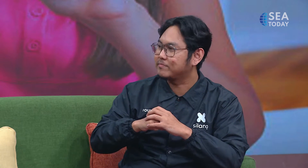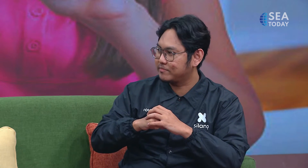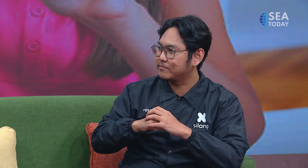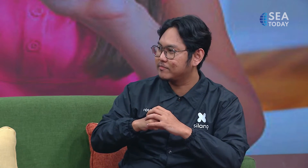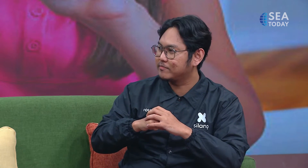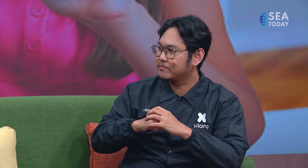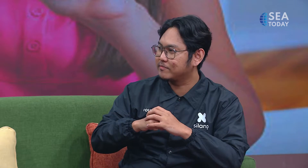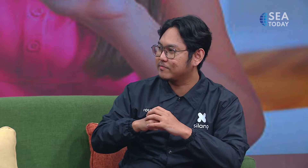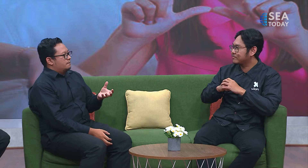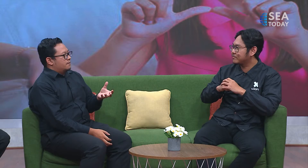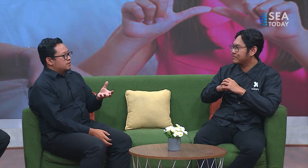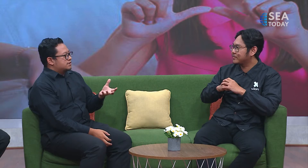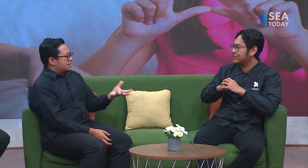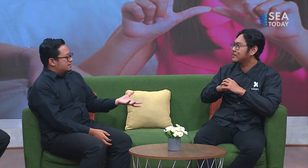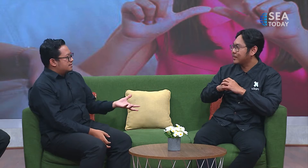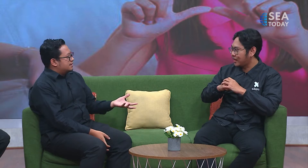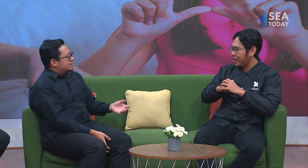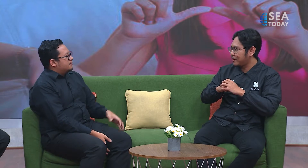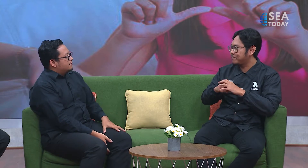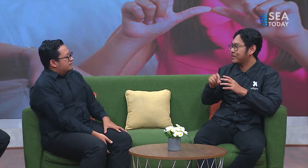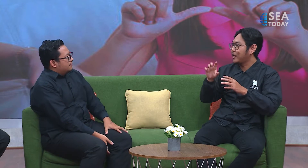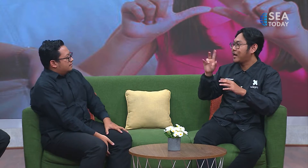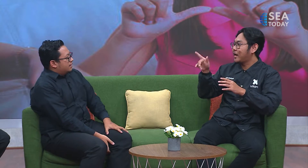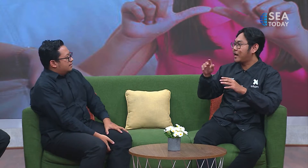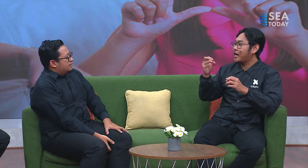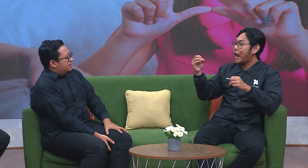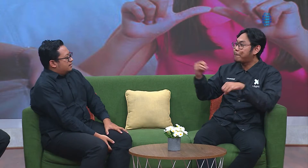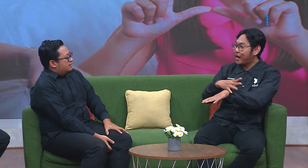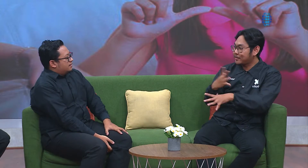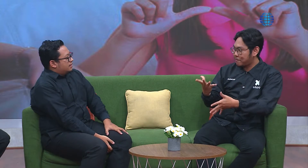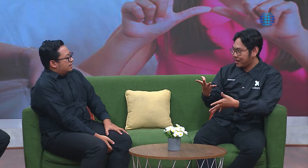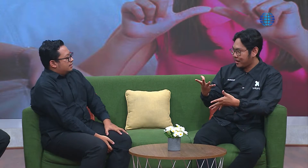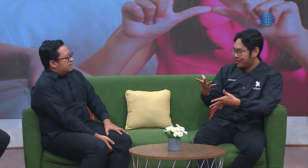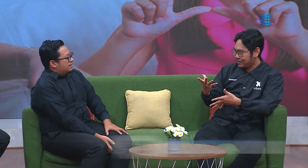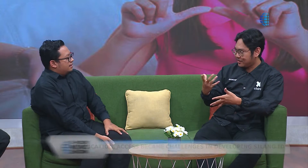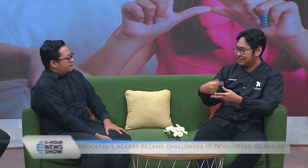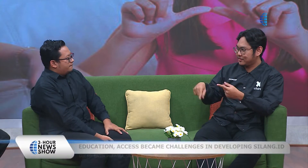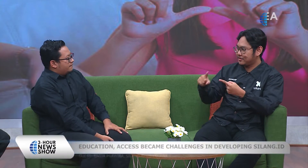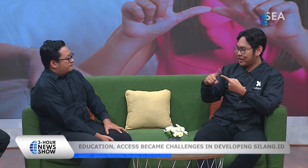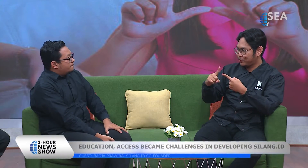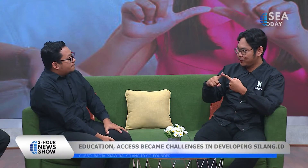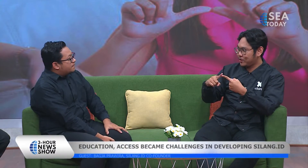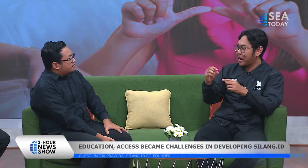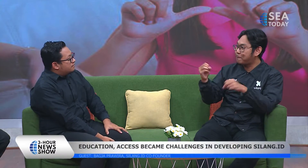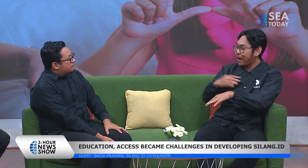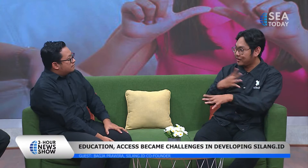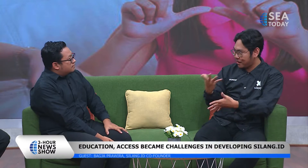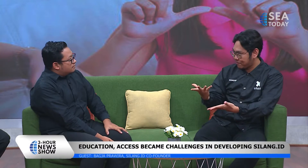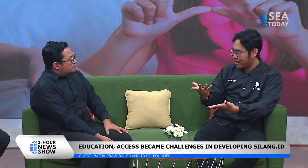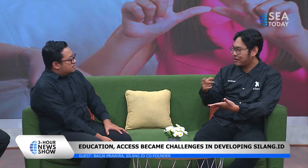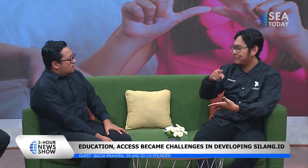their in most sectors in in uh in daily life so